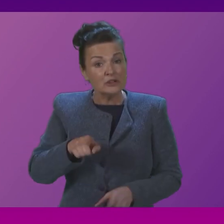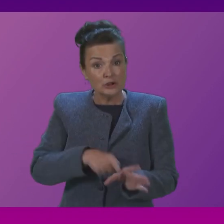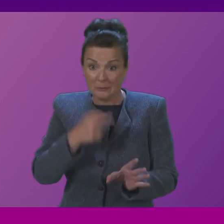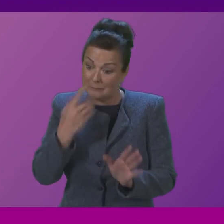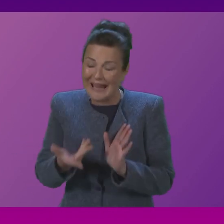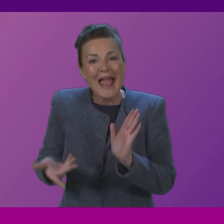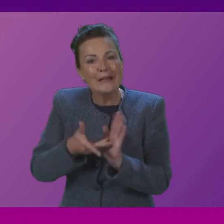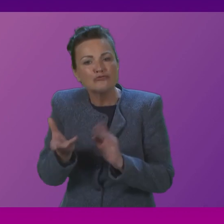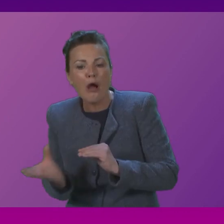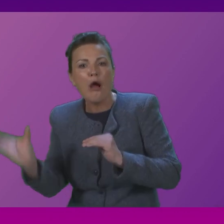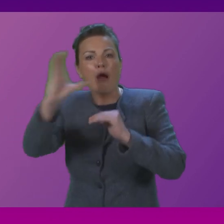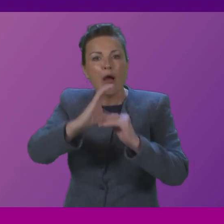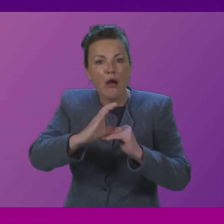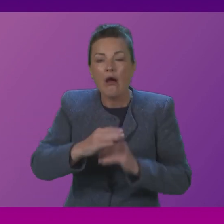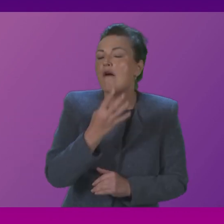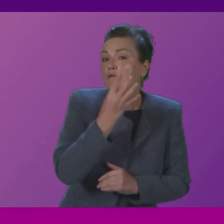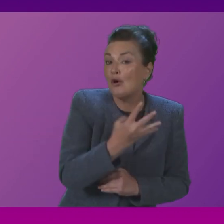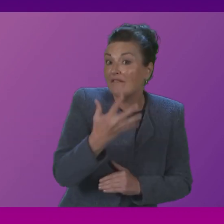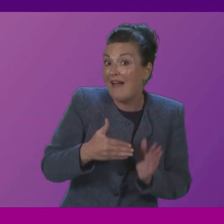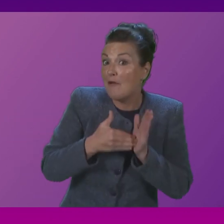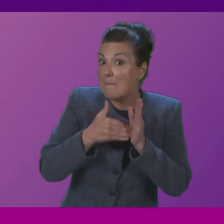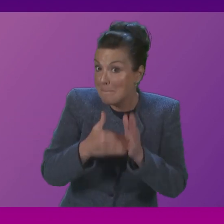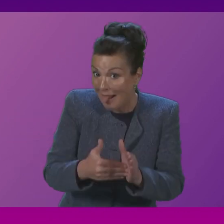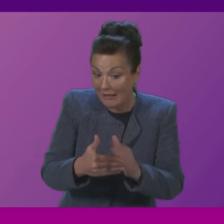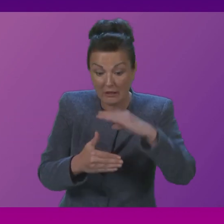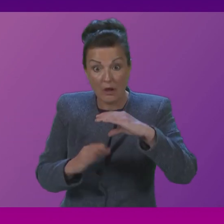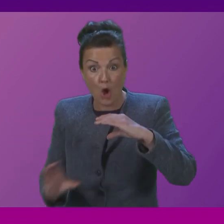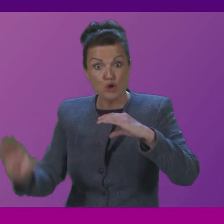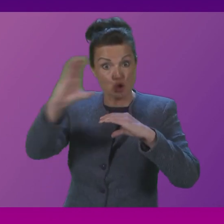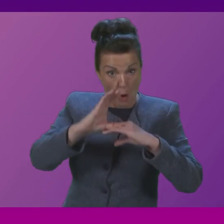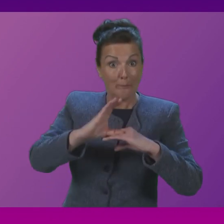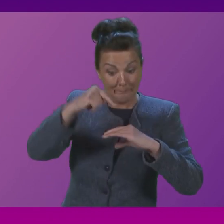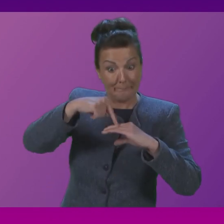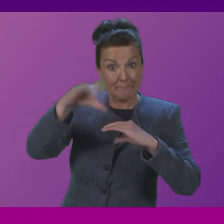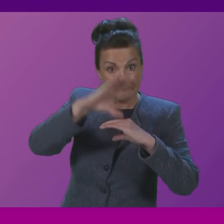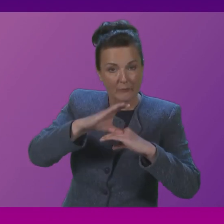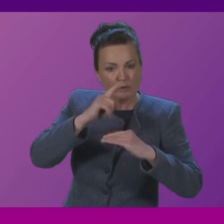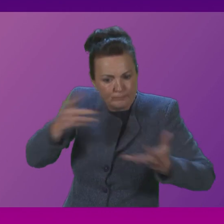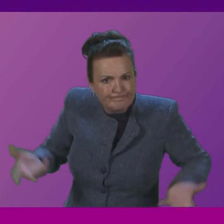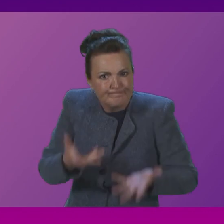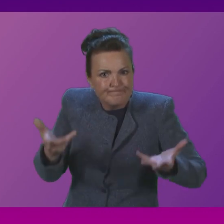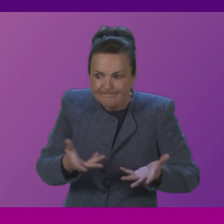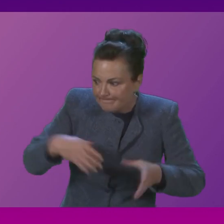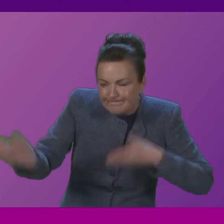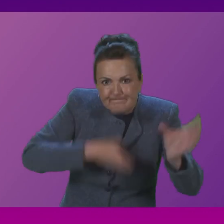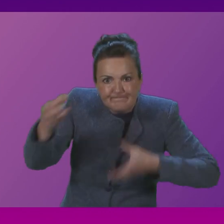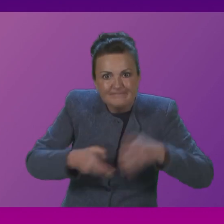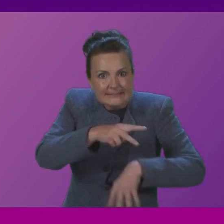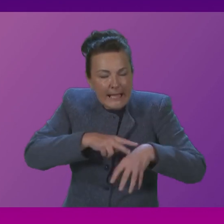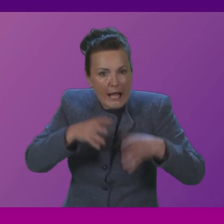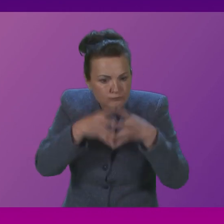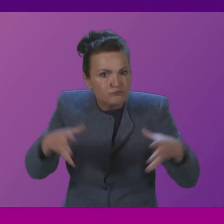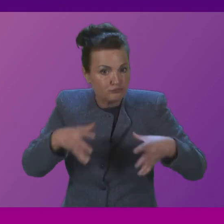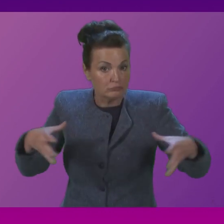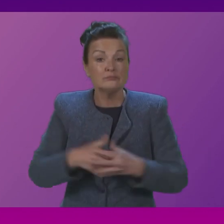£45 million over the ambulance service's baseline funding to support workforce growth and service improvement.